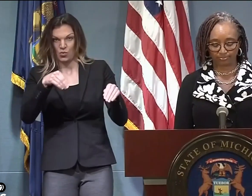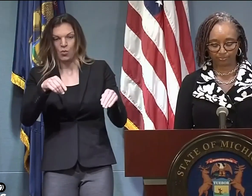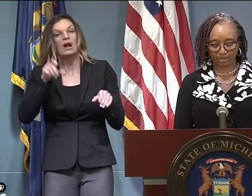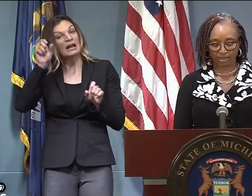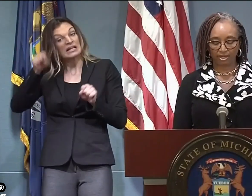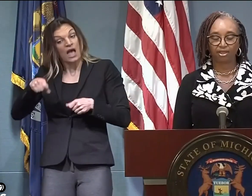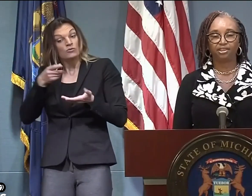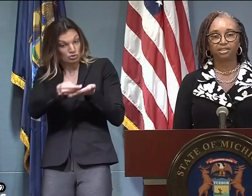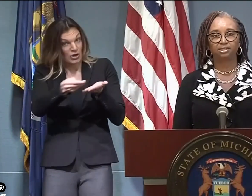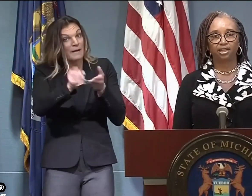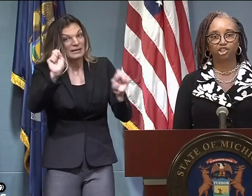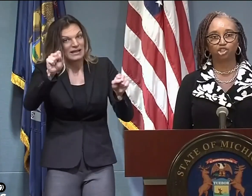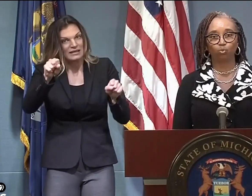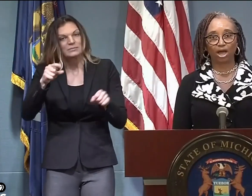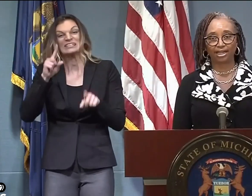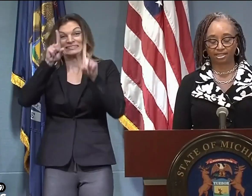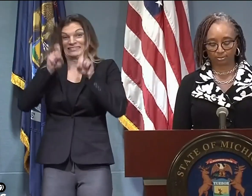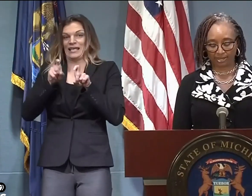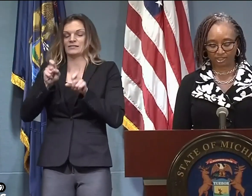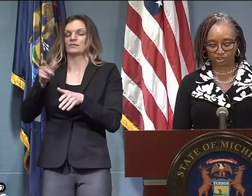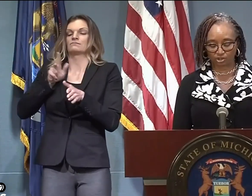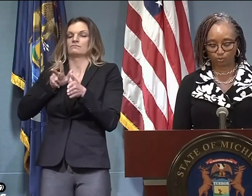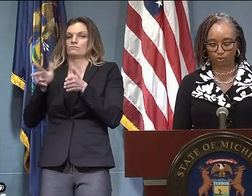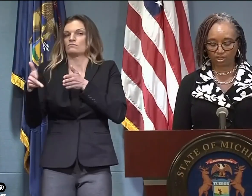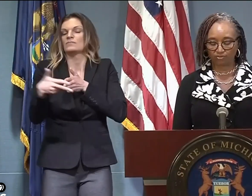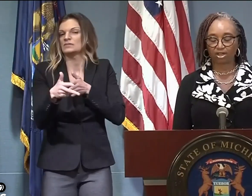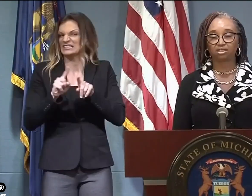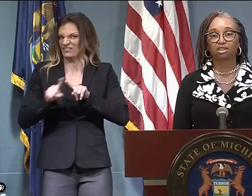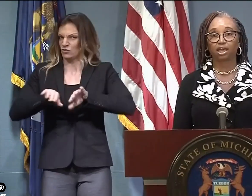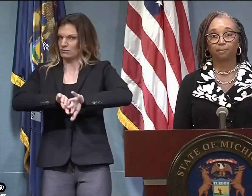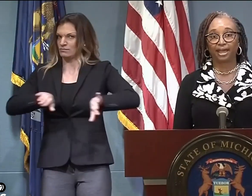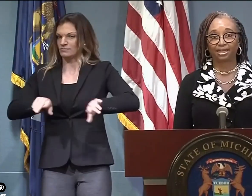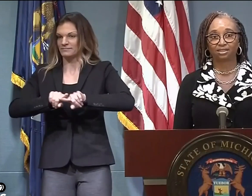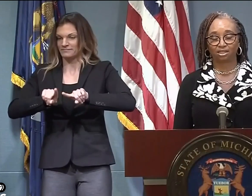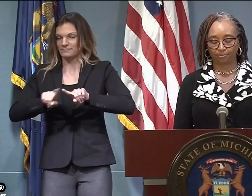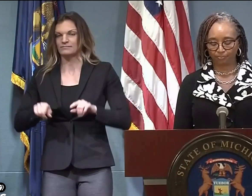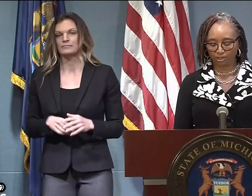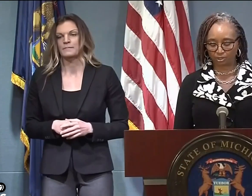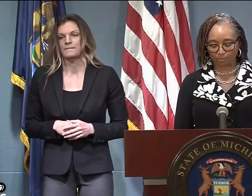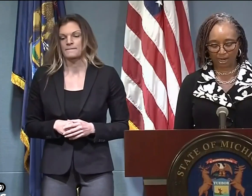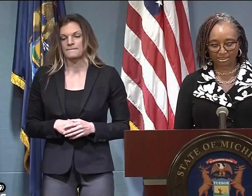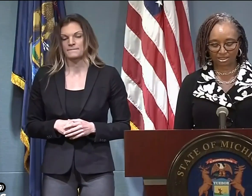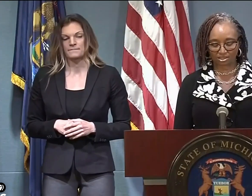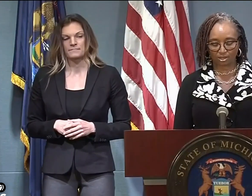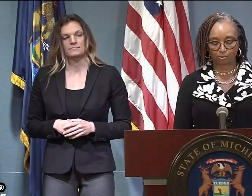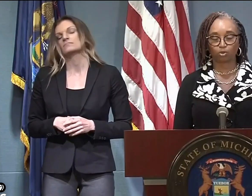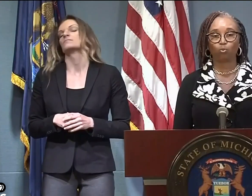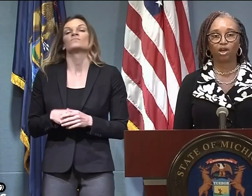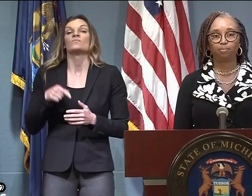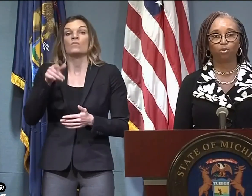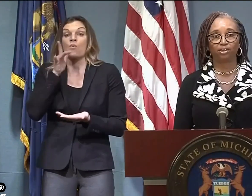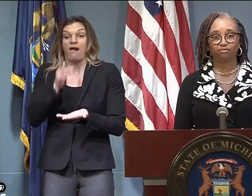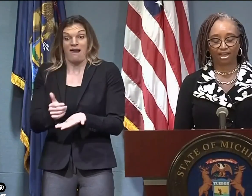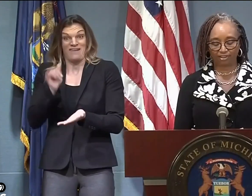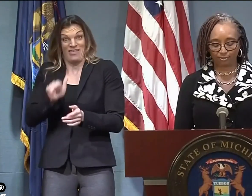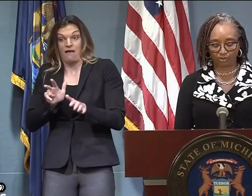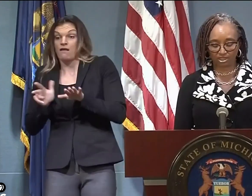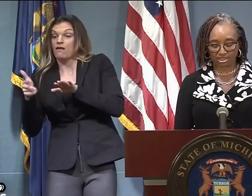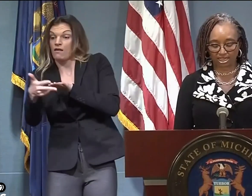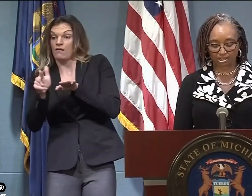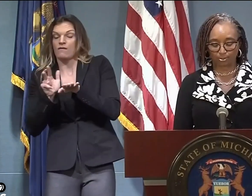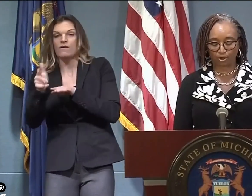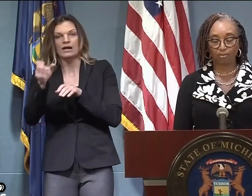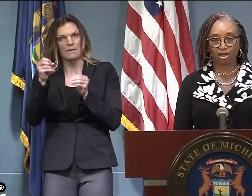which will remain open to customers. This nationwide expansion will give us the capacity to